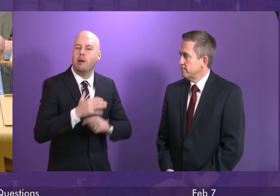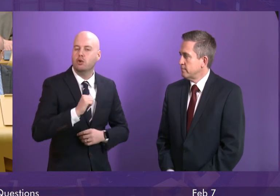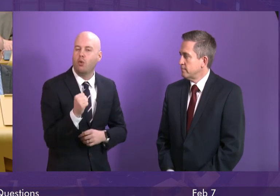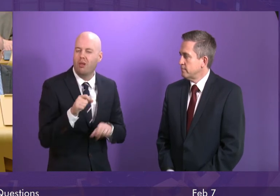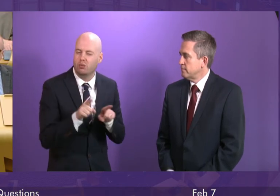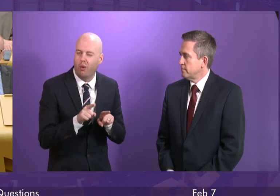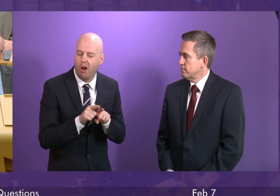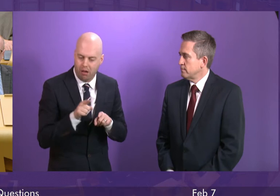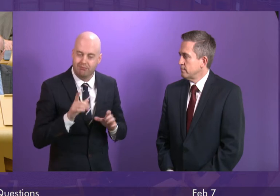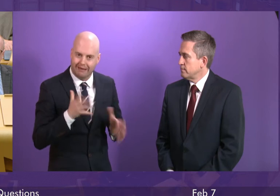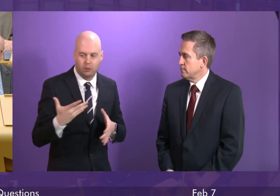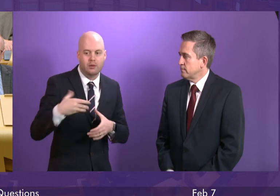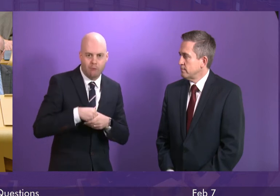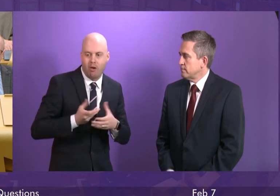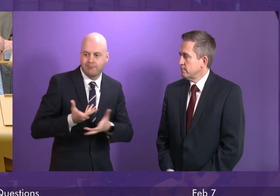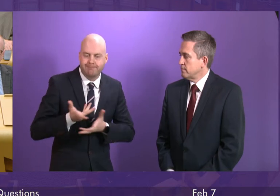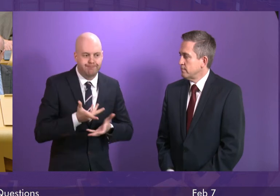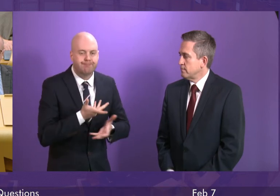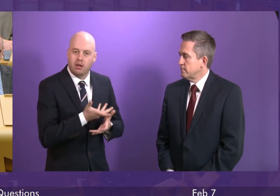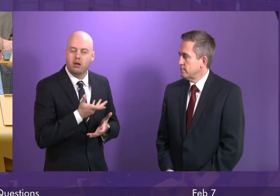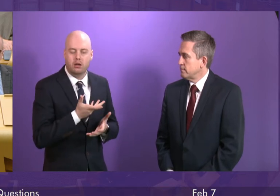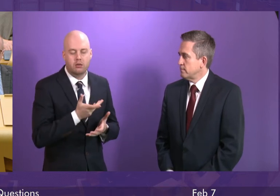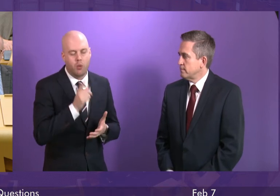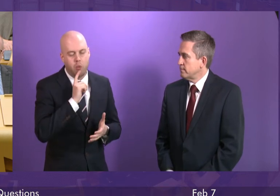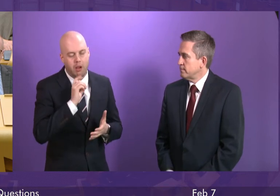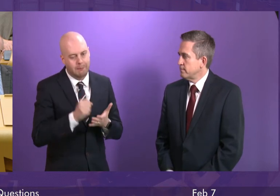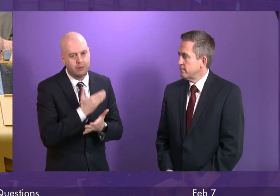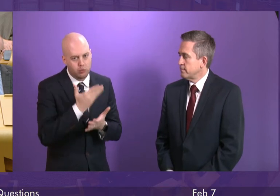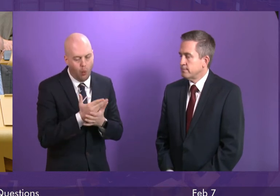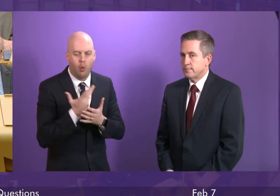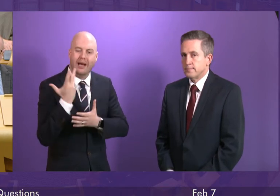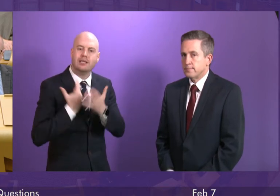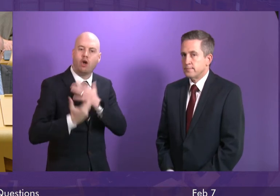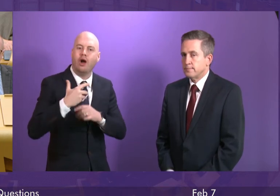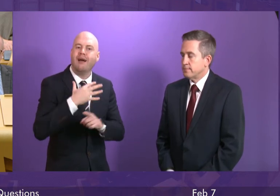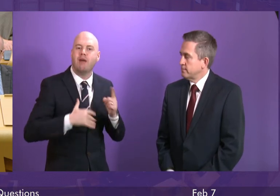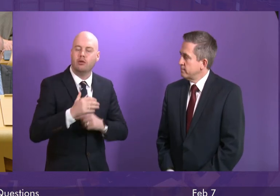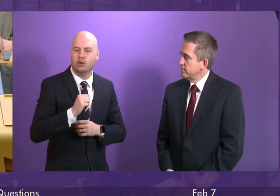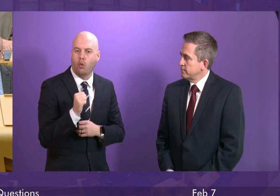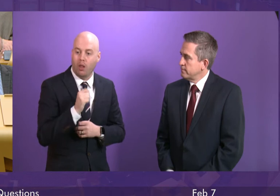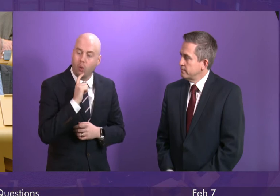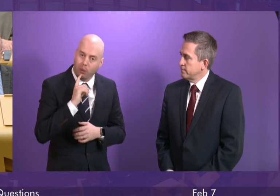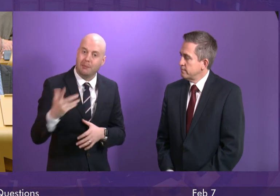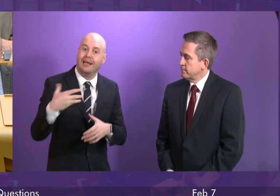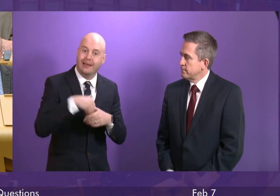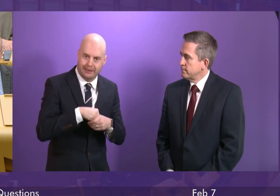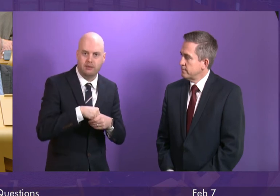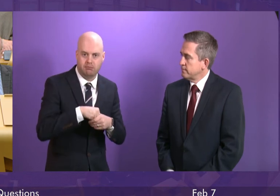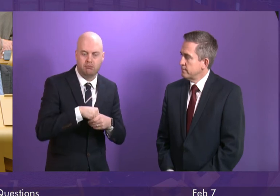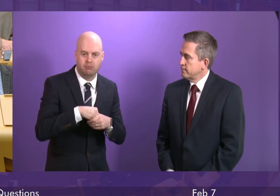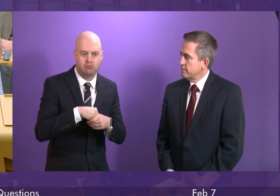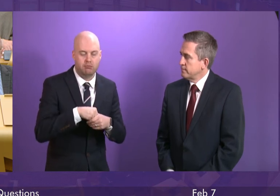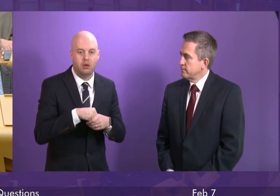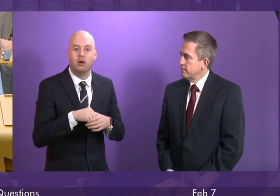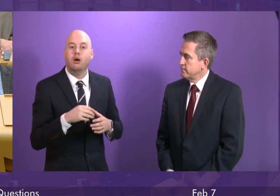circumstances. And I will certainly make sure that Historic Environment Scotland are actively engaged in the consideration of this matter, as appropriately